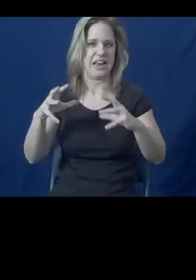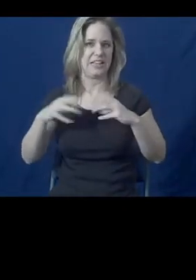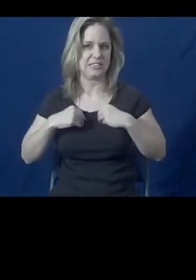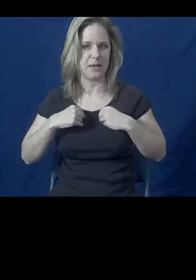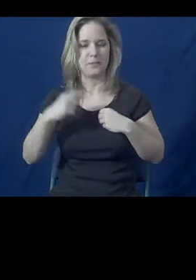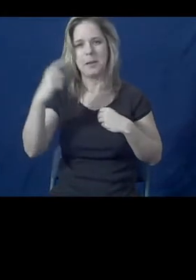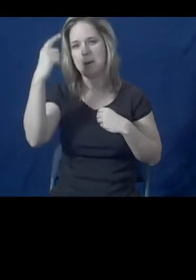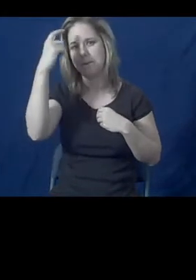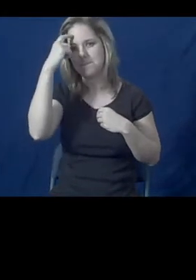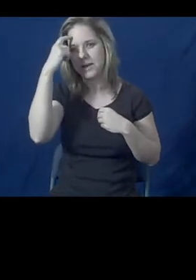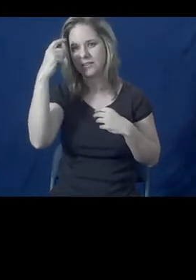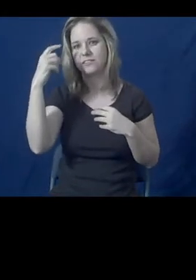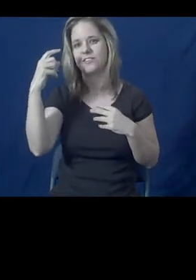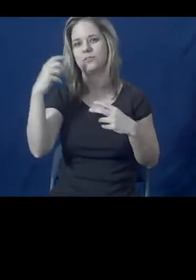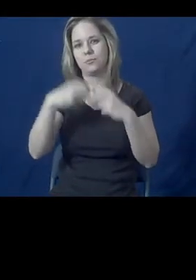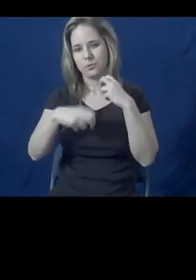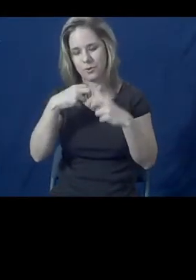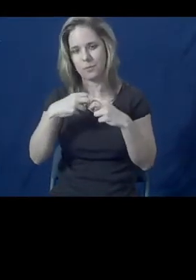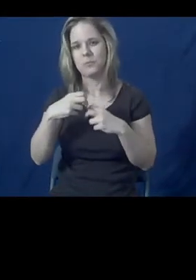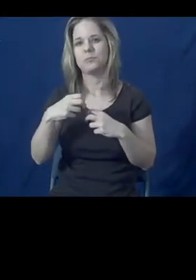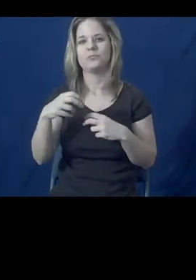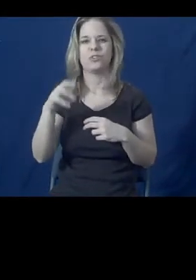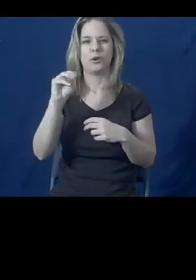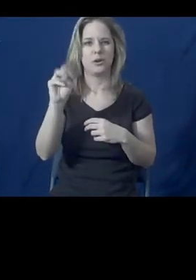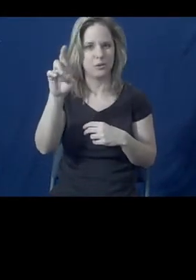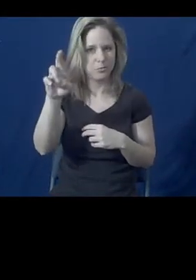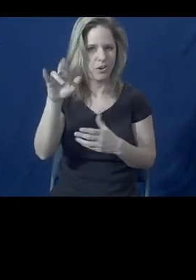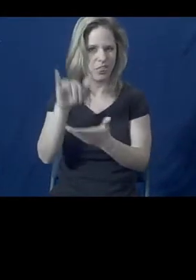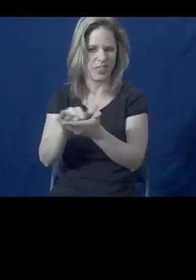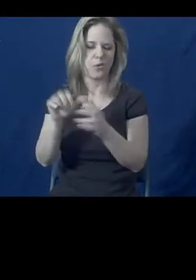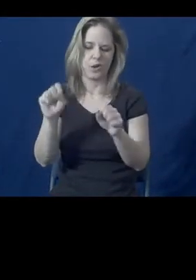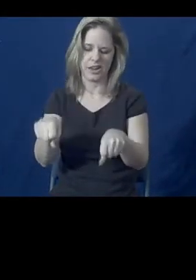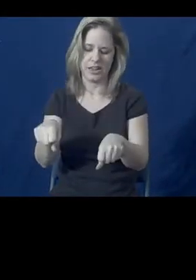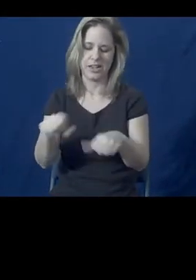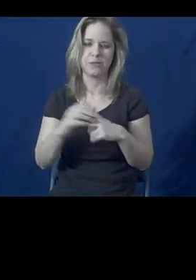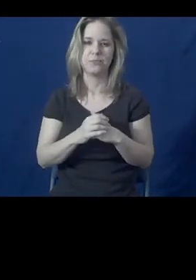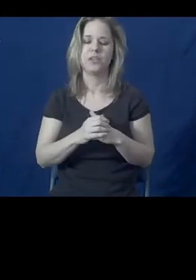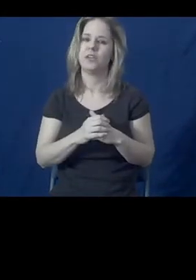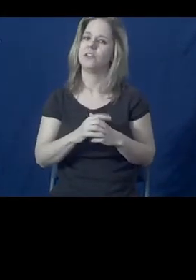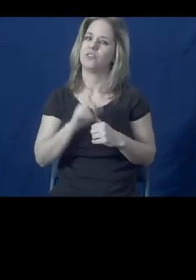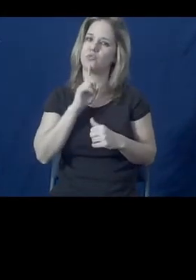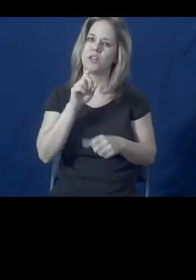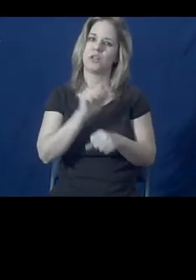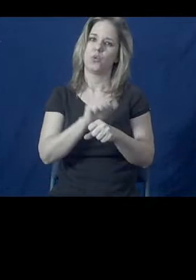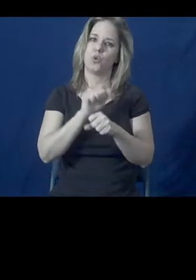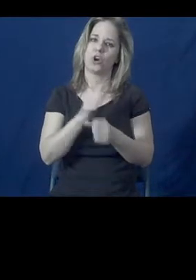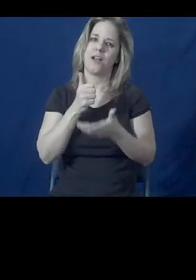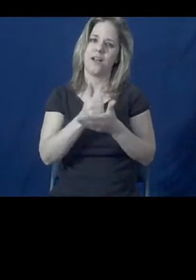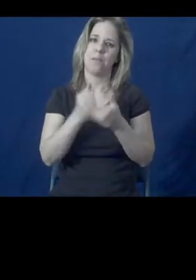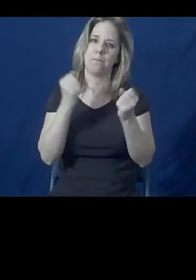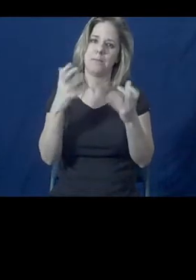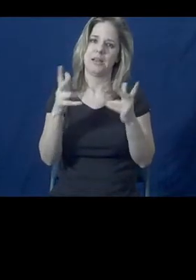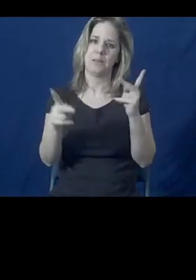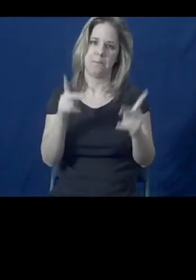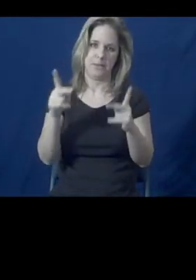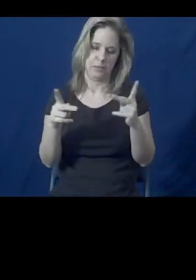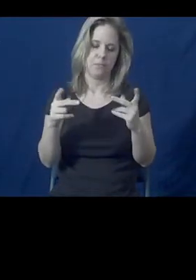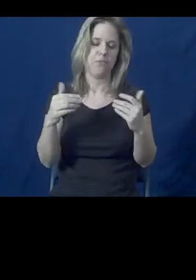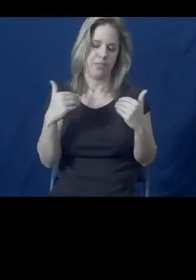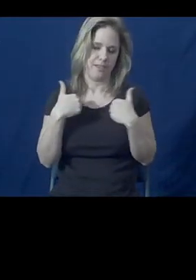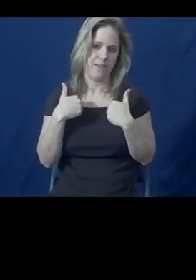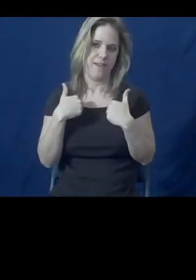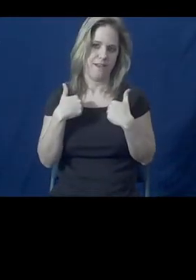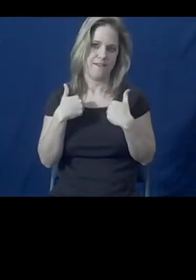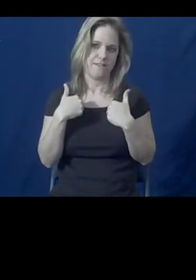without a physical disability when domestic violence is involved. So we do quite a bit of work in that area for